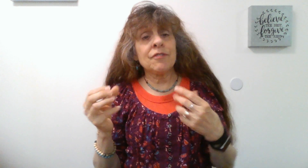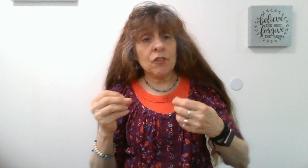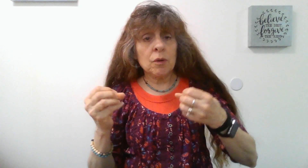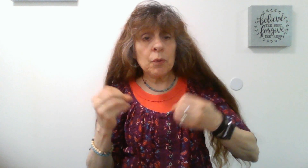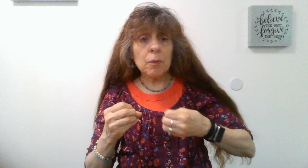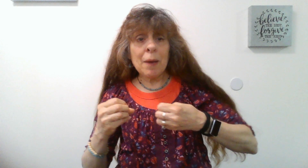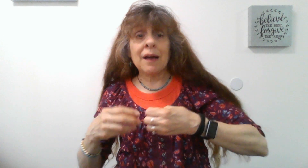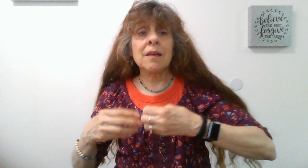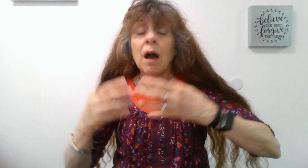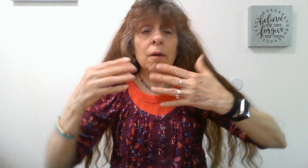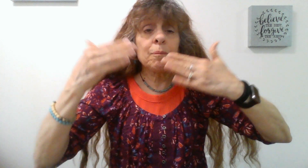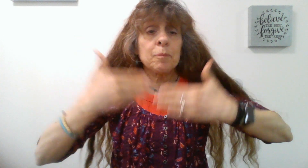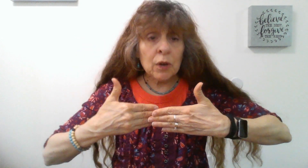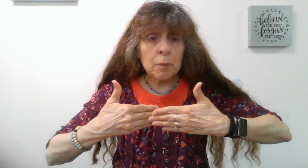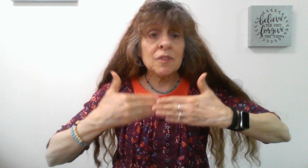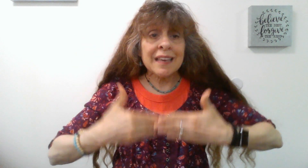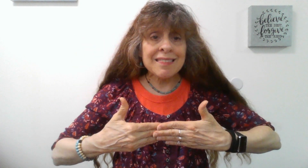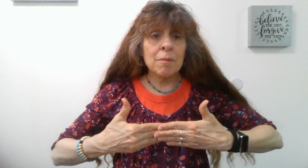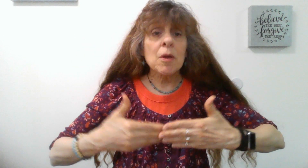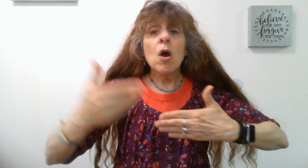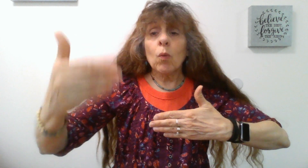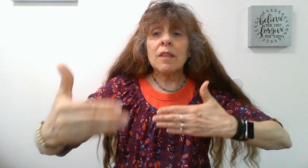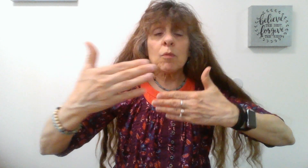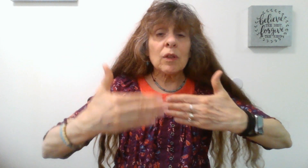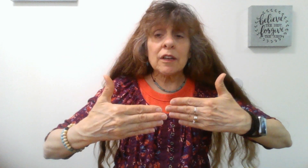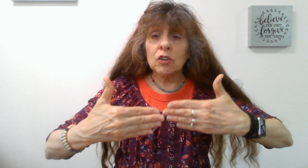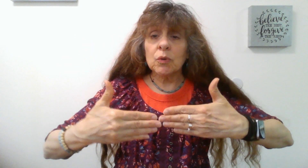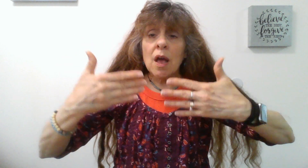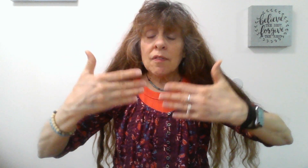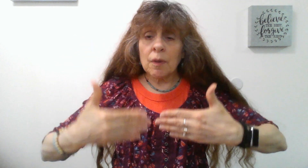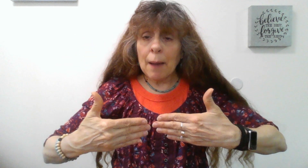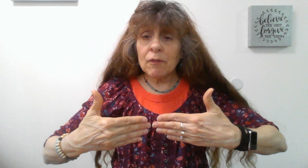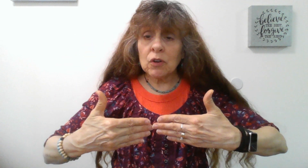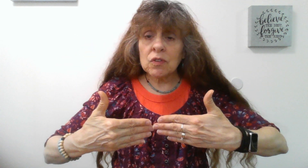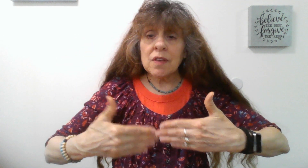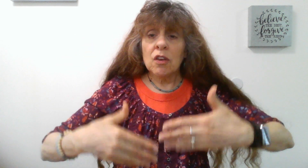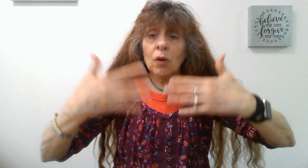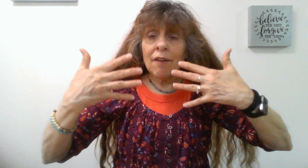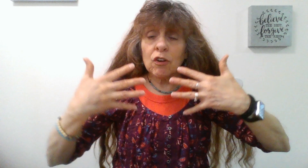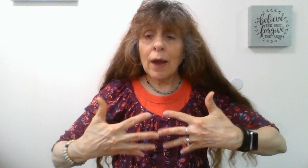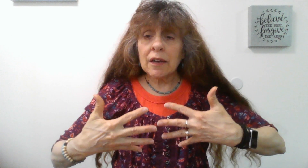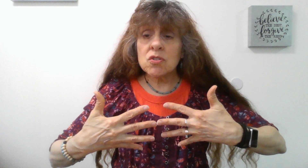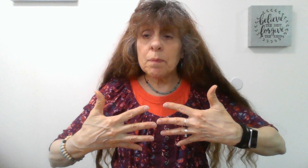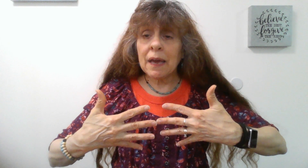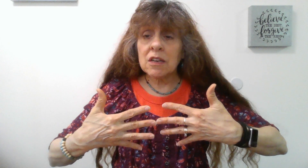different printables in them. One of them will include the Bible verse. You'll have a gratitude page.